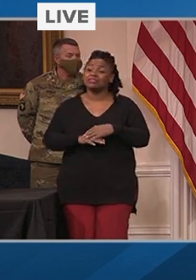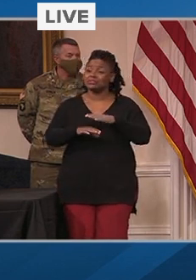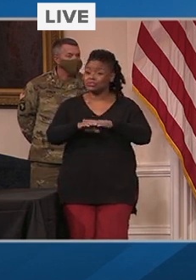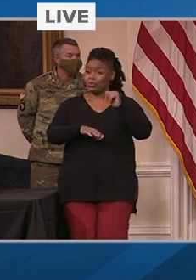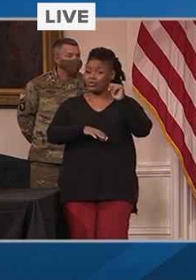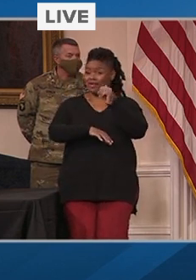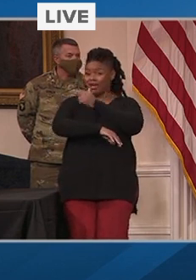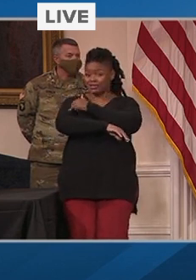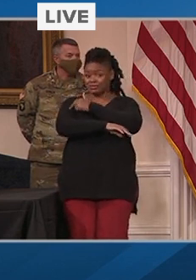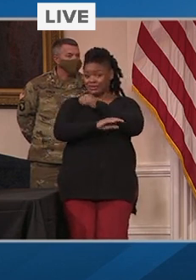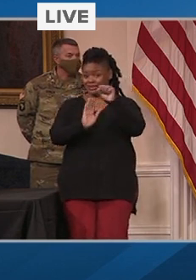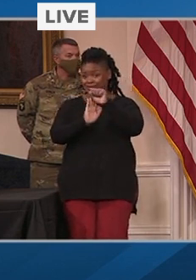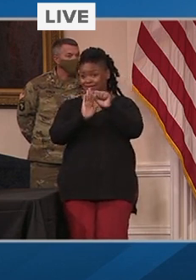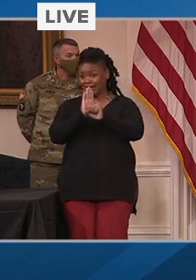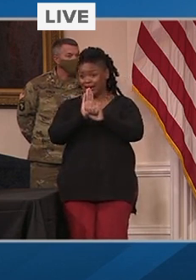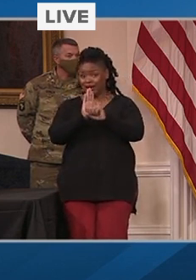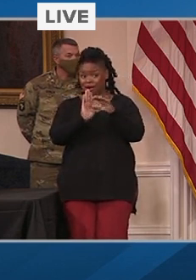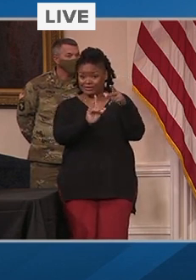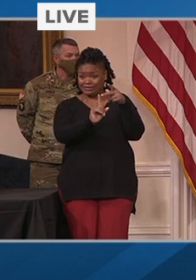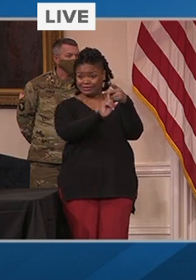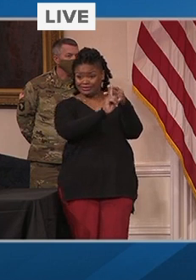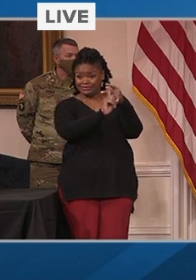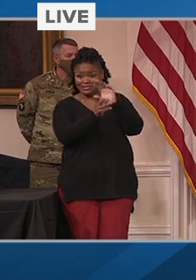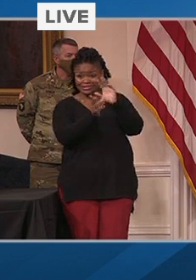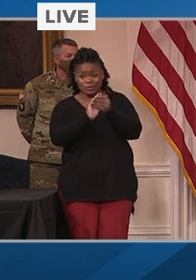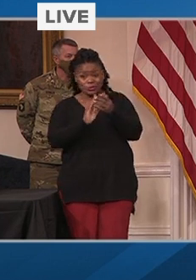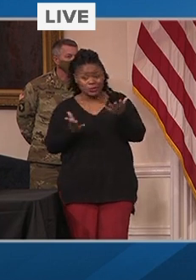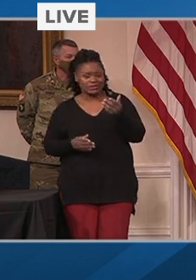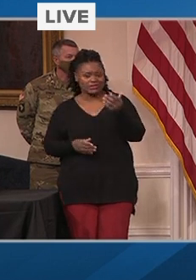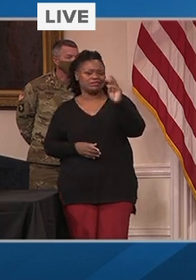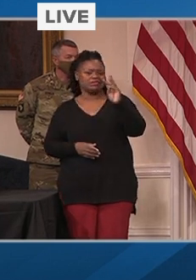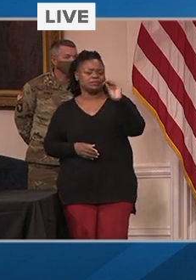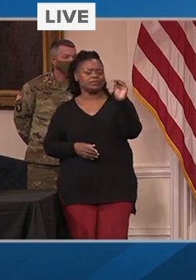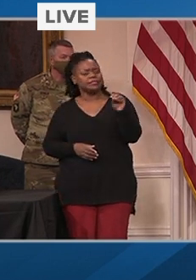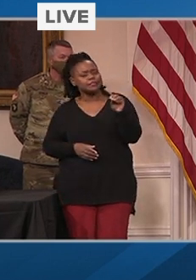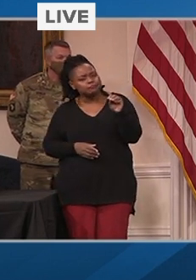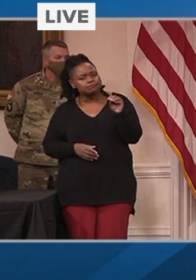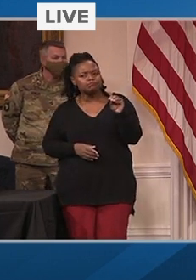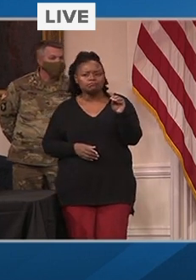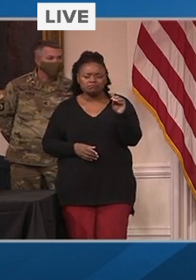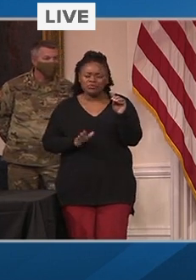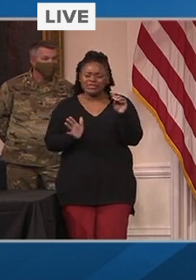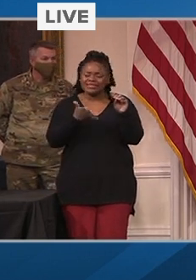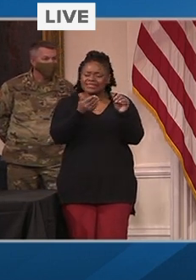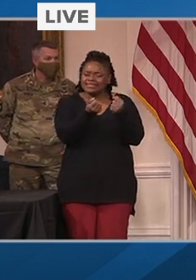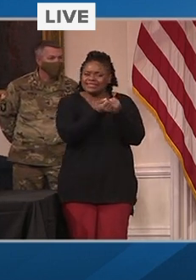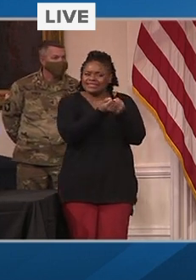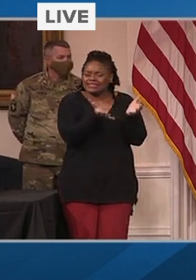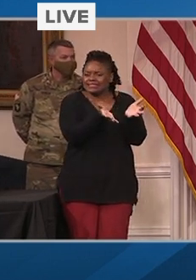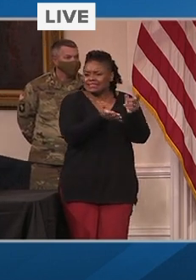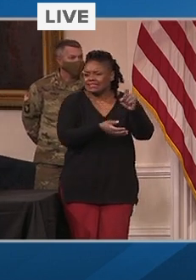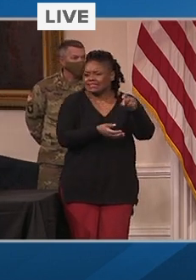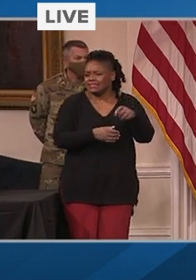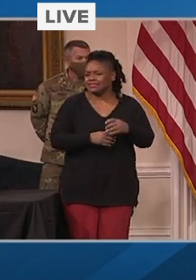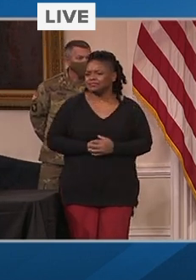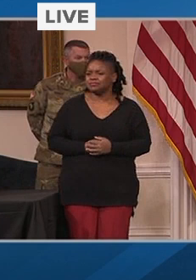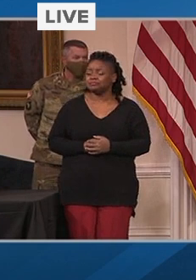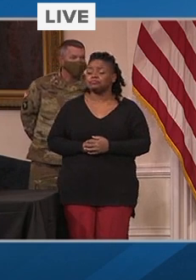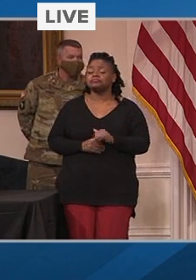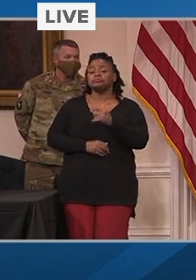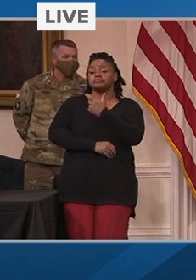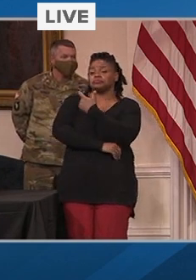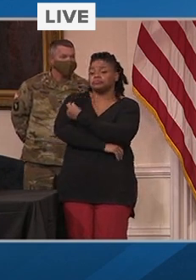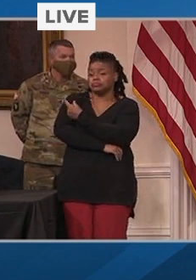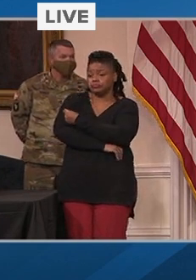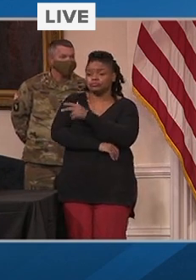their allocation. We have also deployed 35,200 doses to every